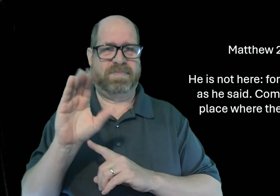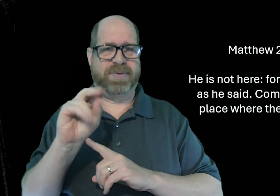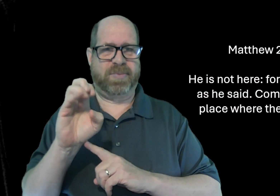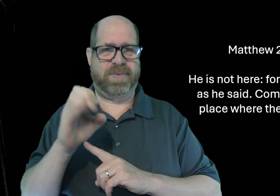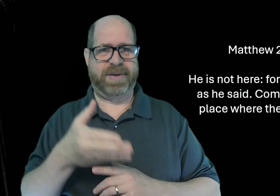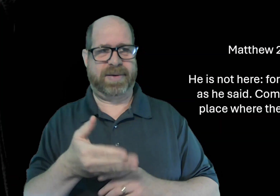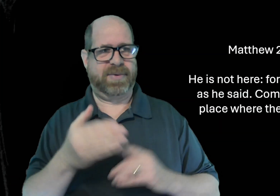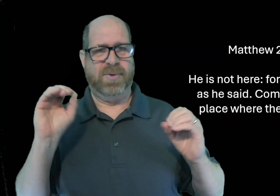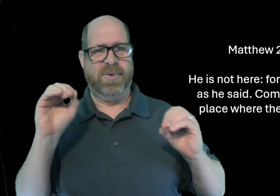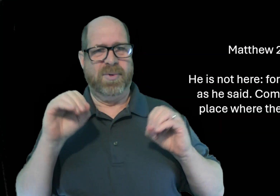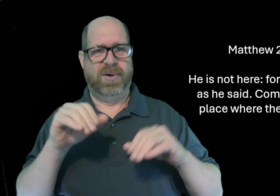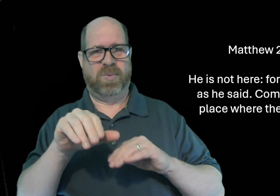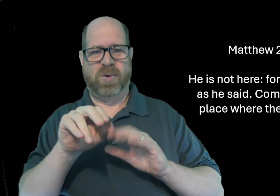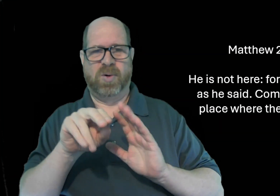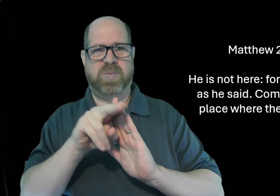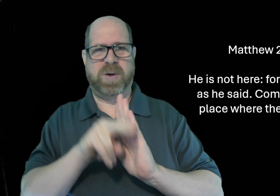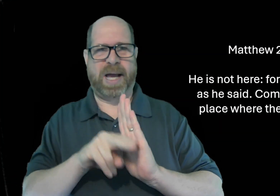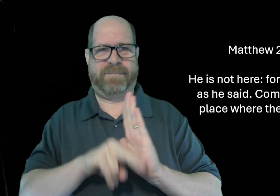there was no body he was buried